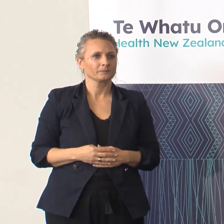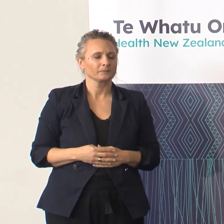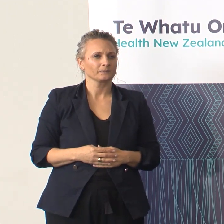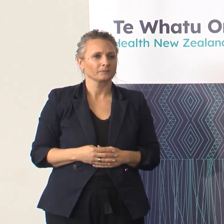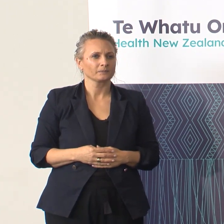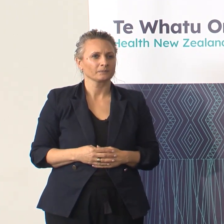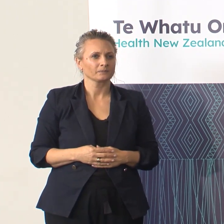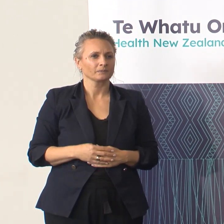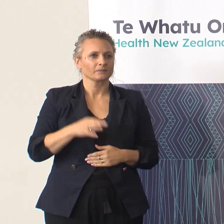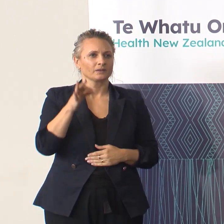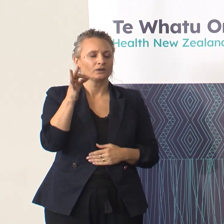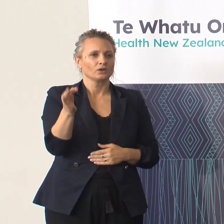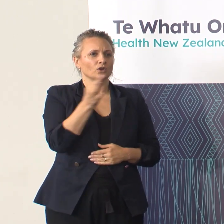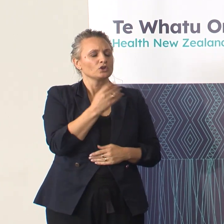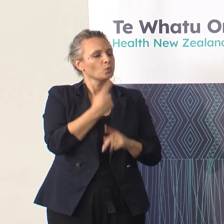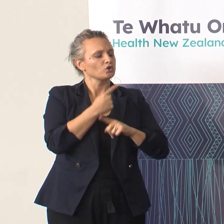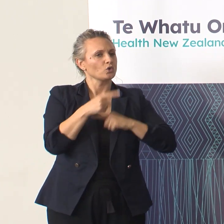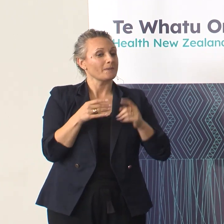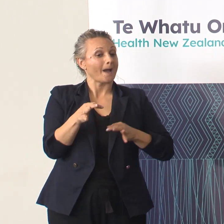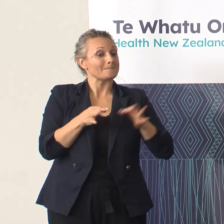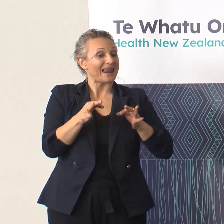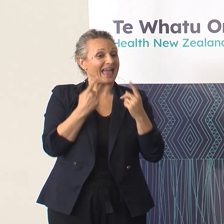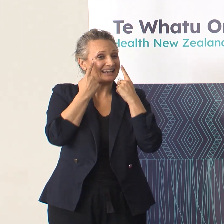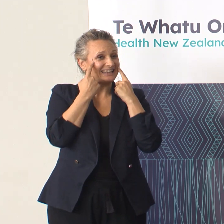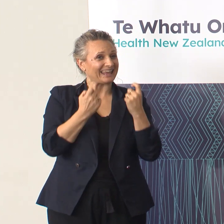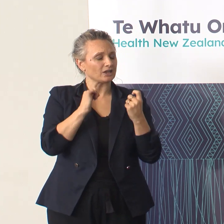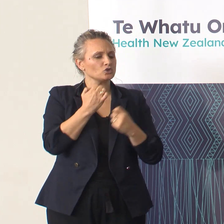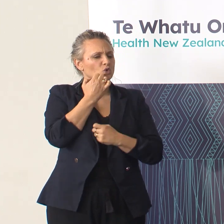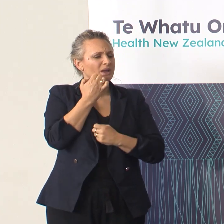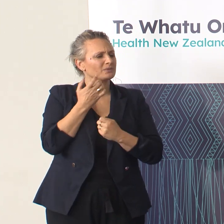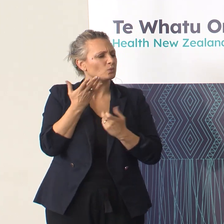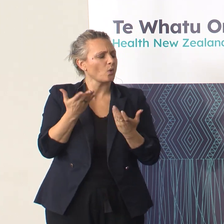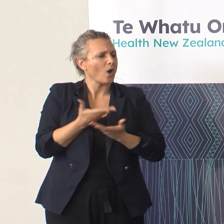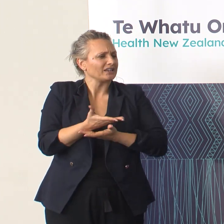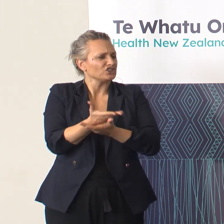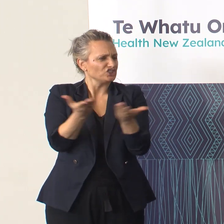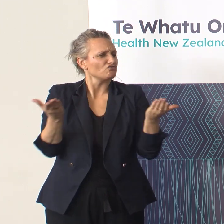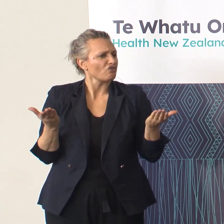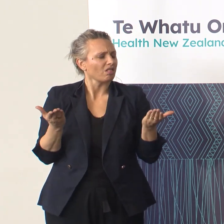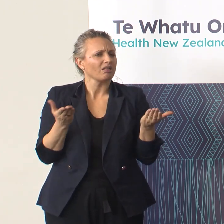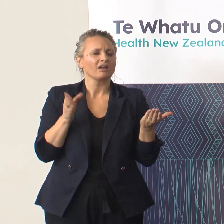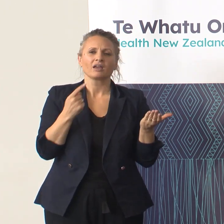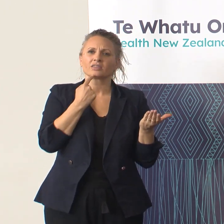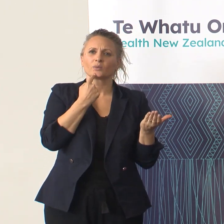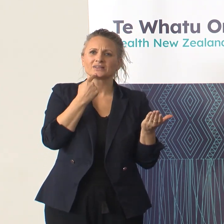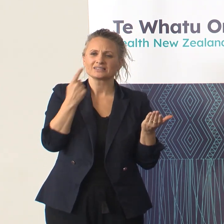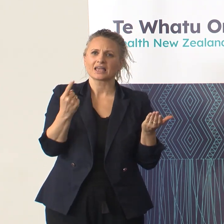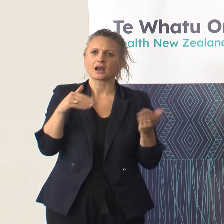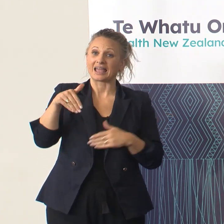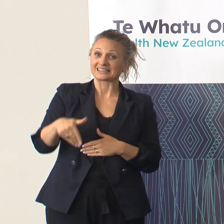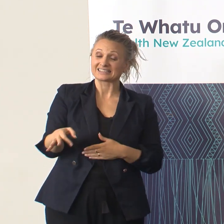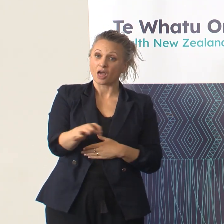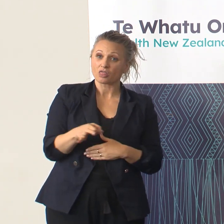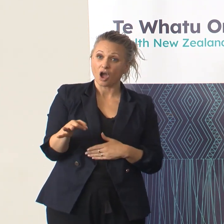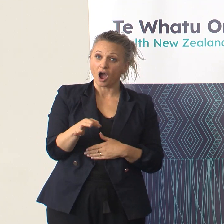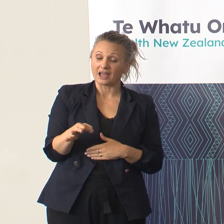there before about what's happening with planned care around the country, it's quite general. They're saying that it's, for example, in Tsuaipona, I know it's happening